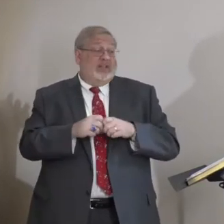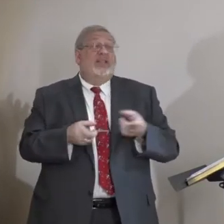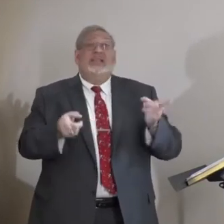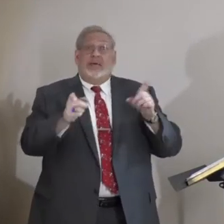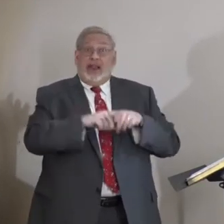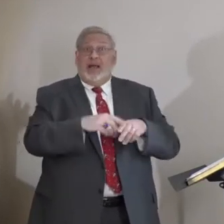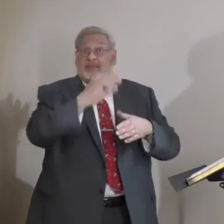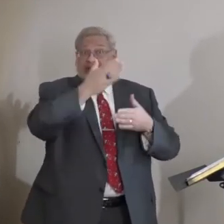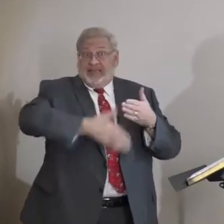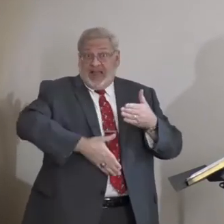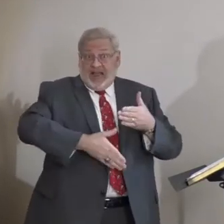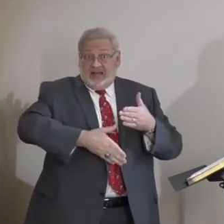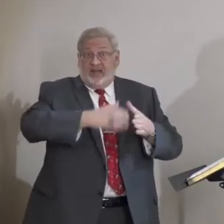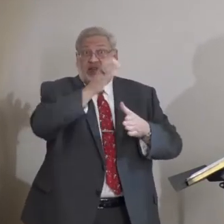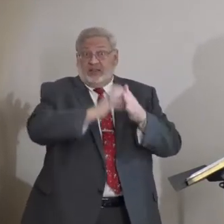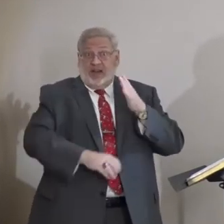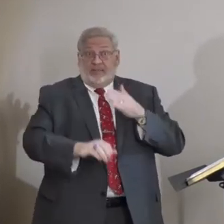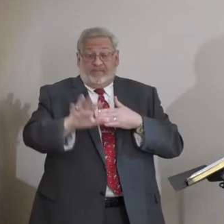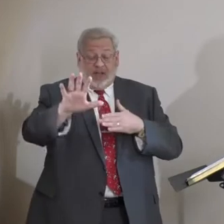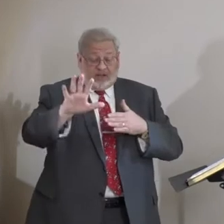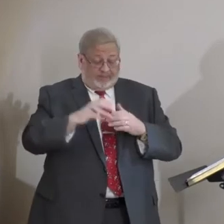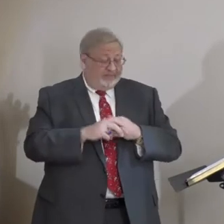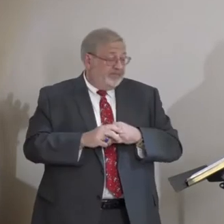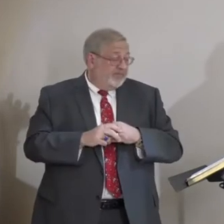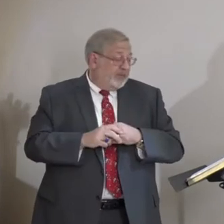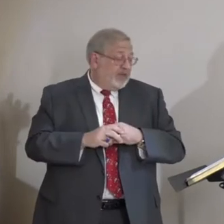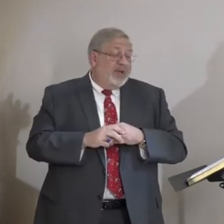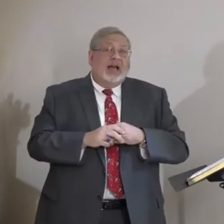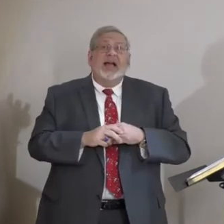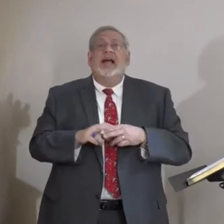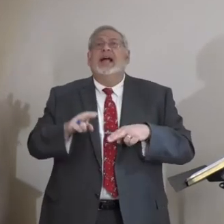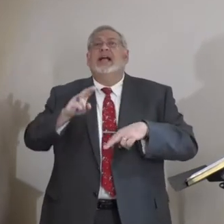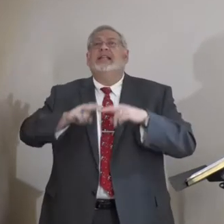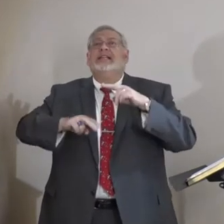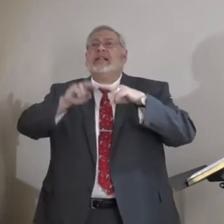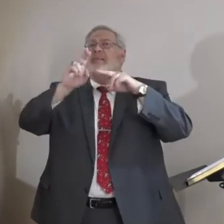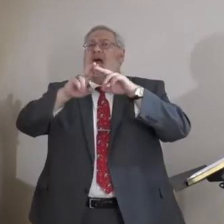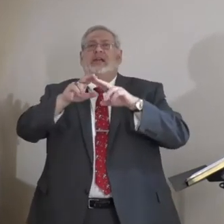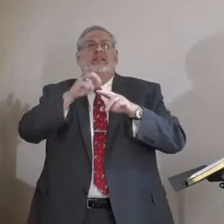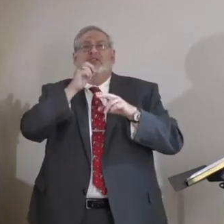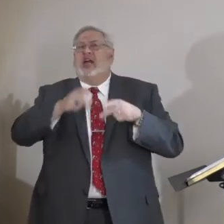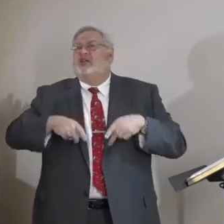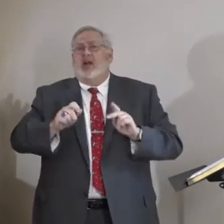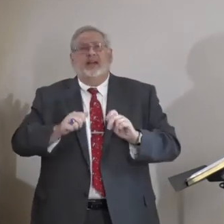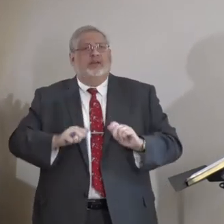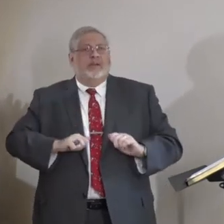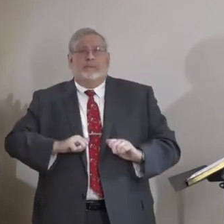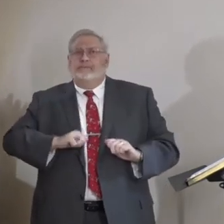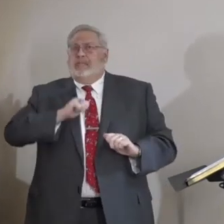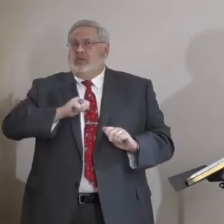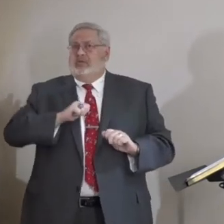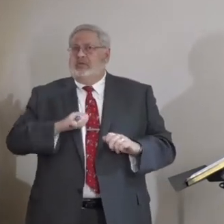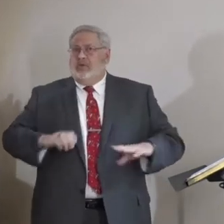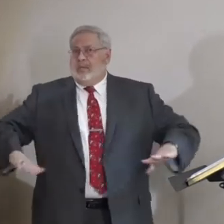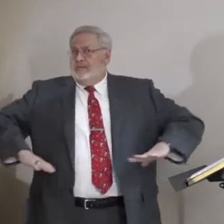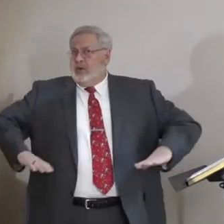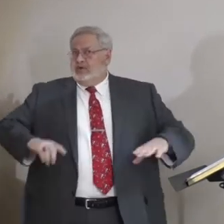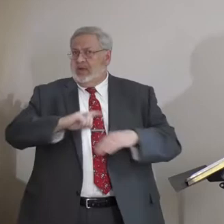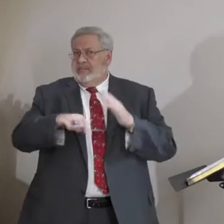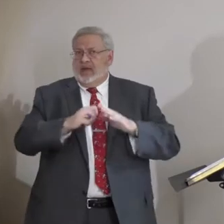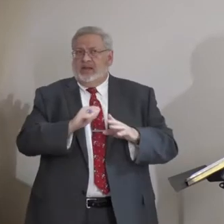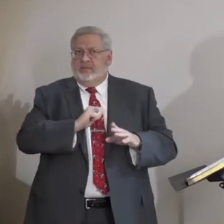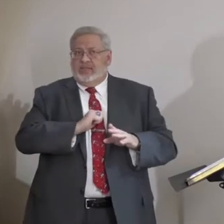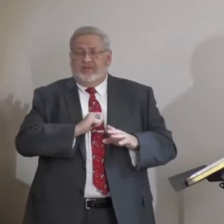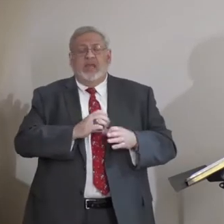here at the end of Nehemiah chapter 5. Nehemiah is not trying to promote himself. He just wants all of